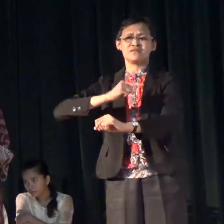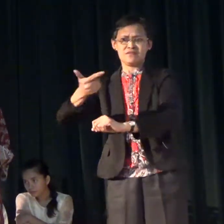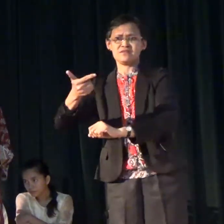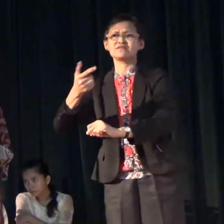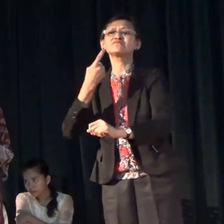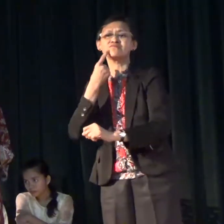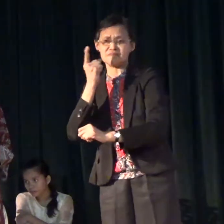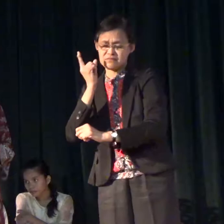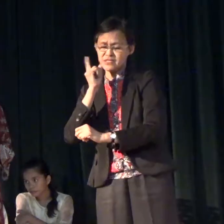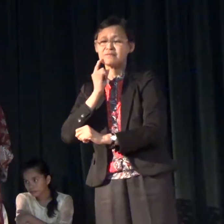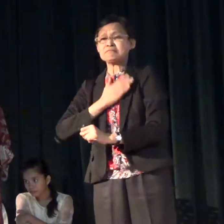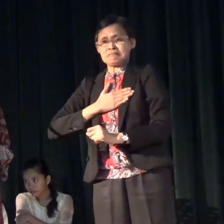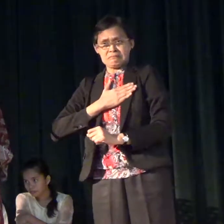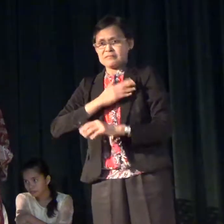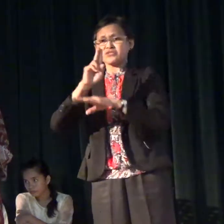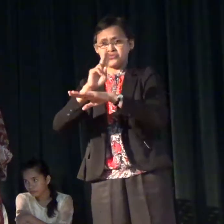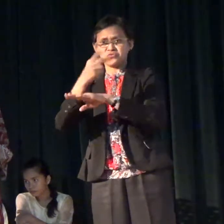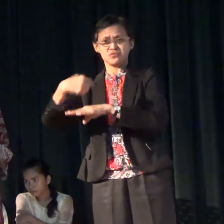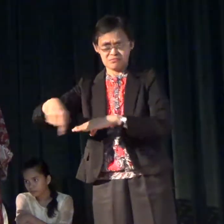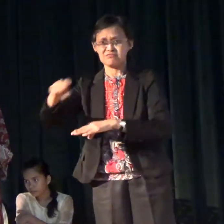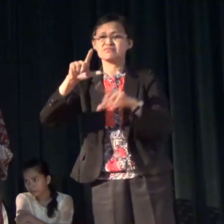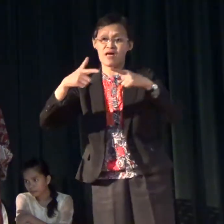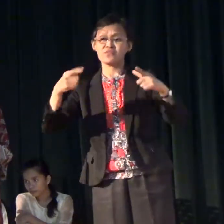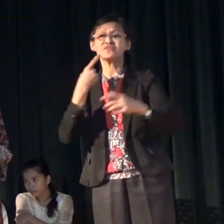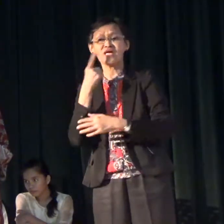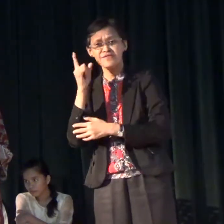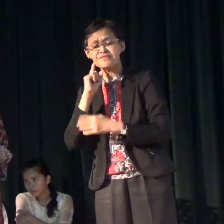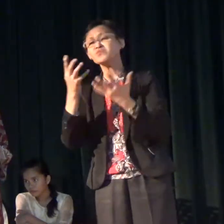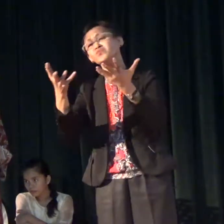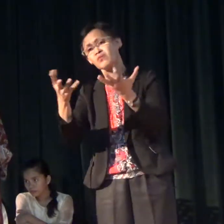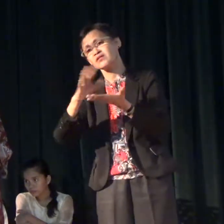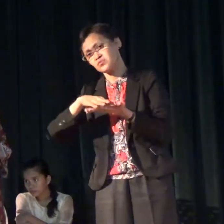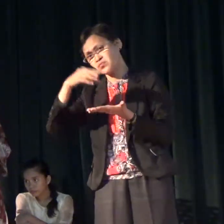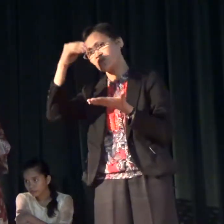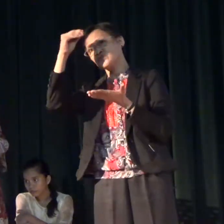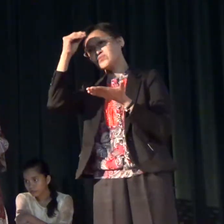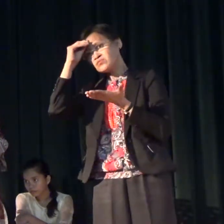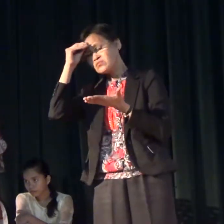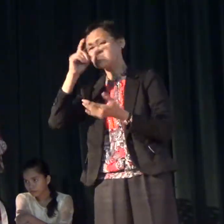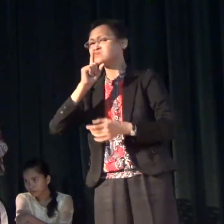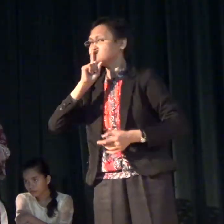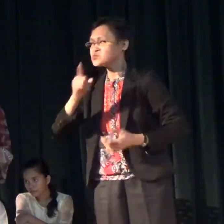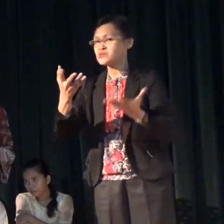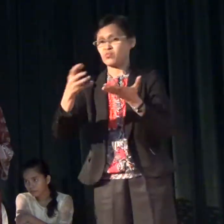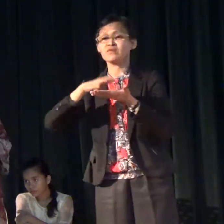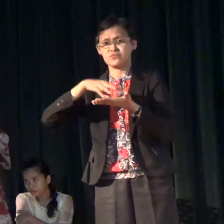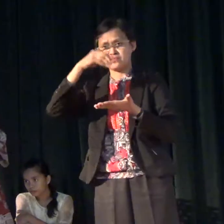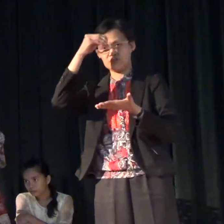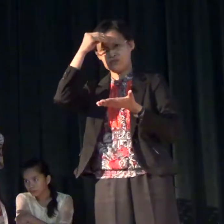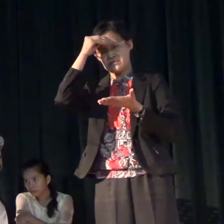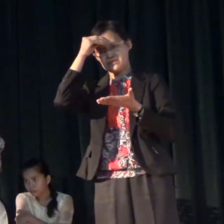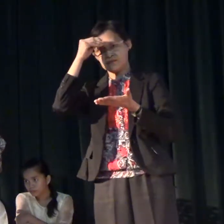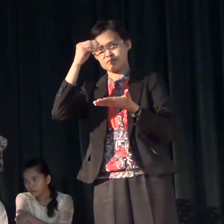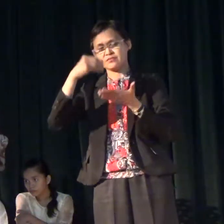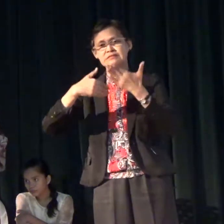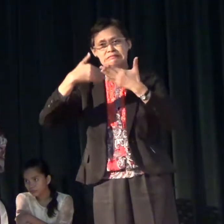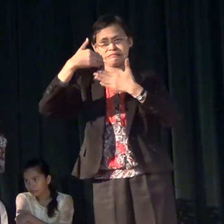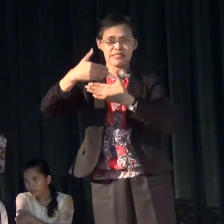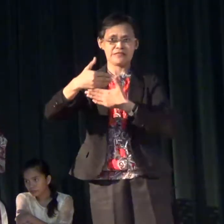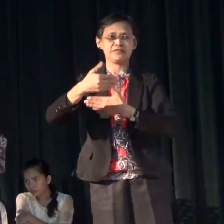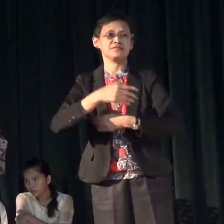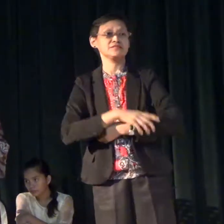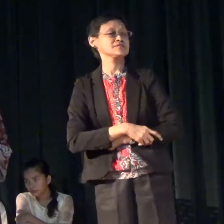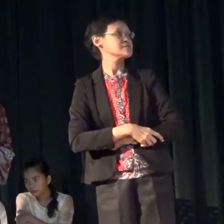time please use our language because we want to learn we really want learn next one